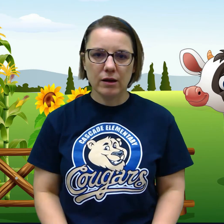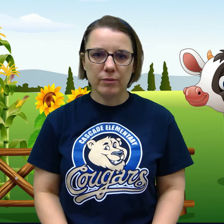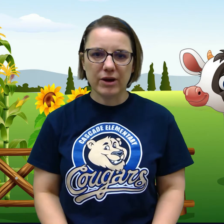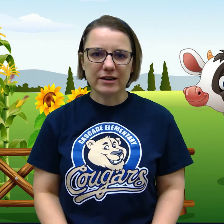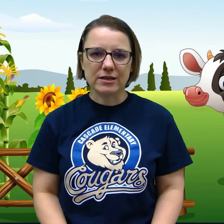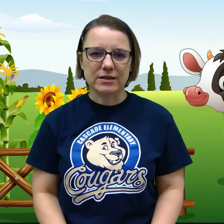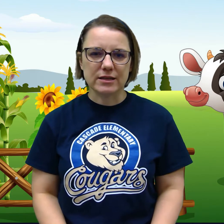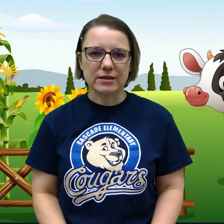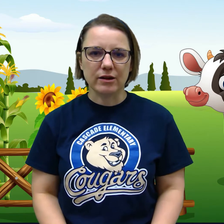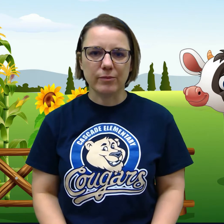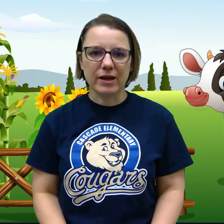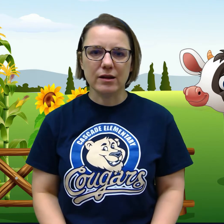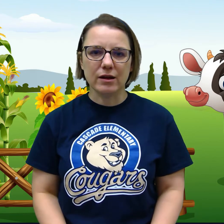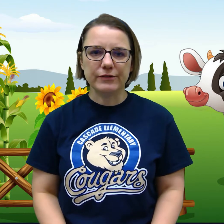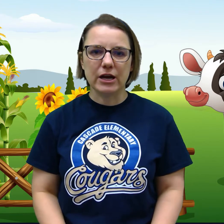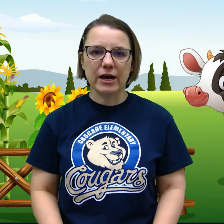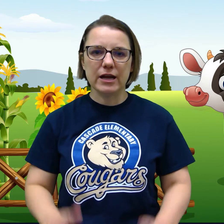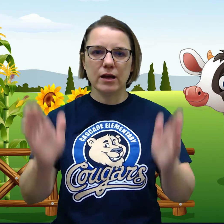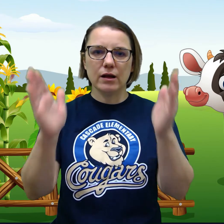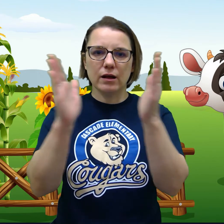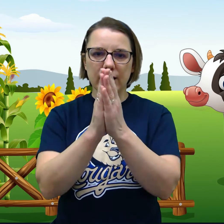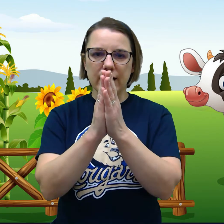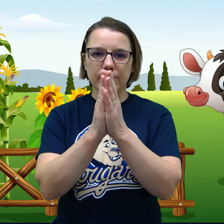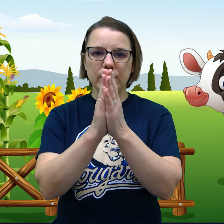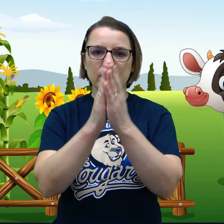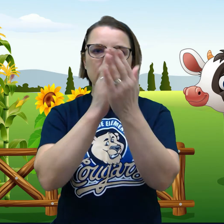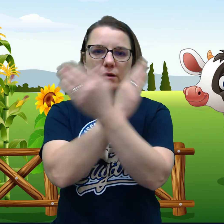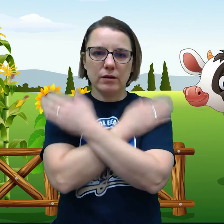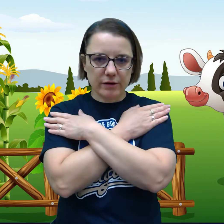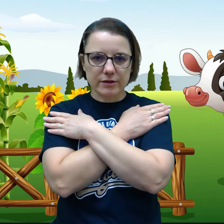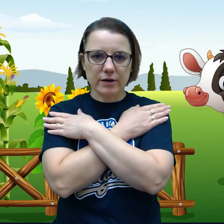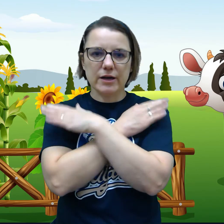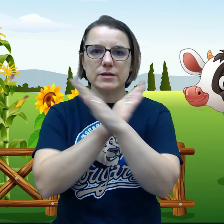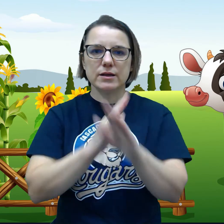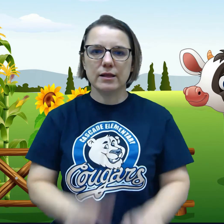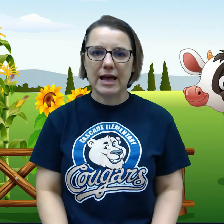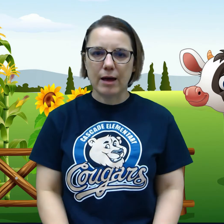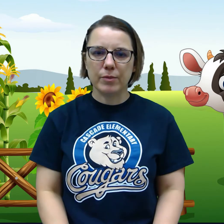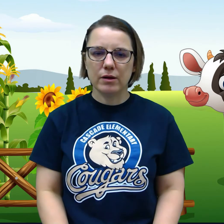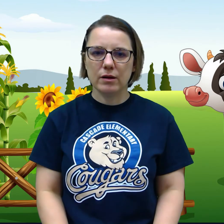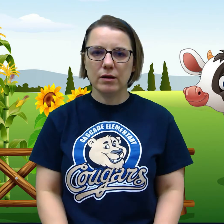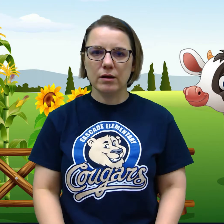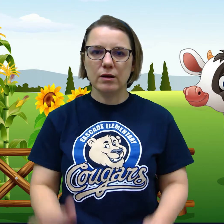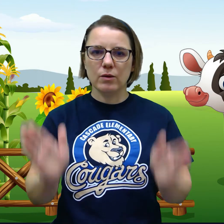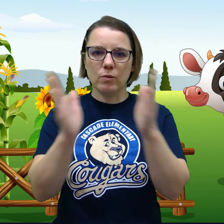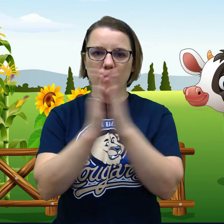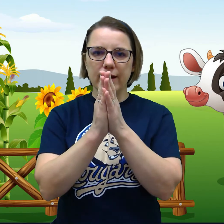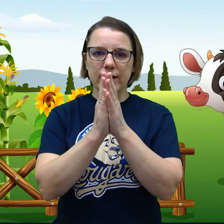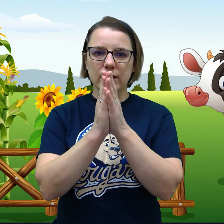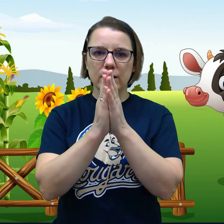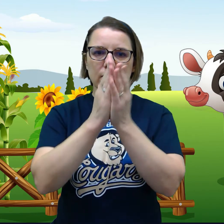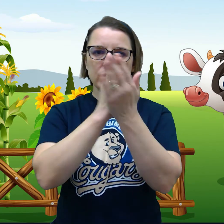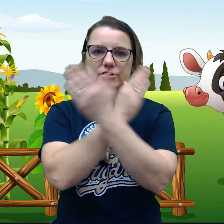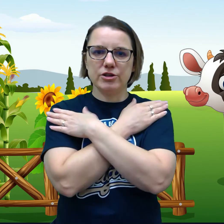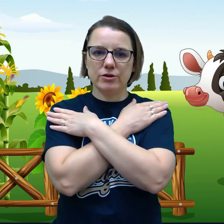Practice this a little bit. Have you got it? Clap, crisscross, lap. One, two,